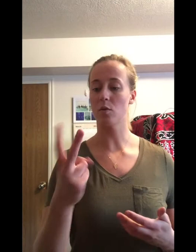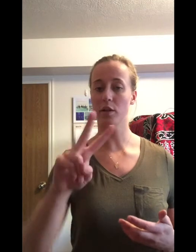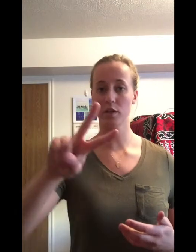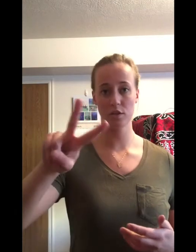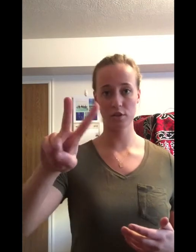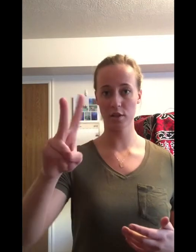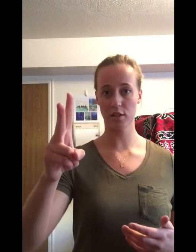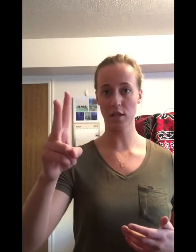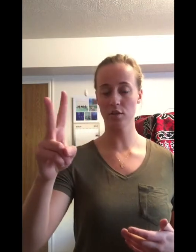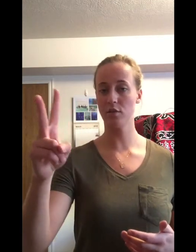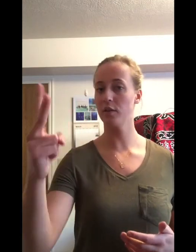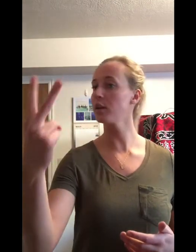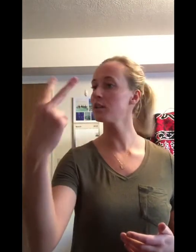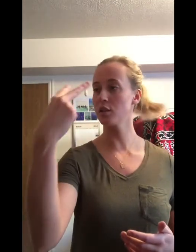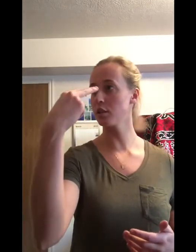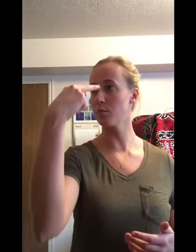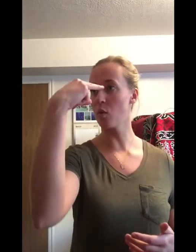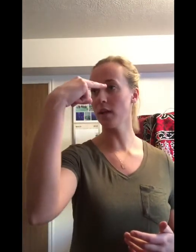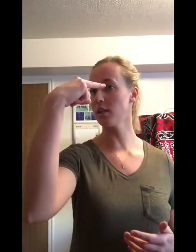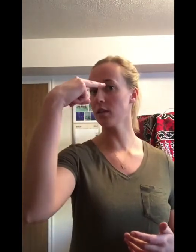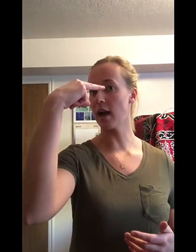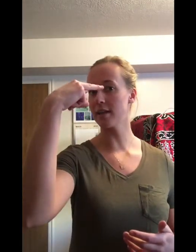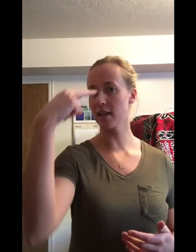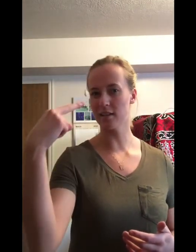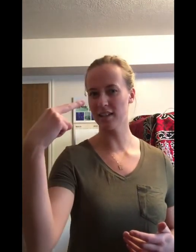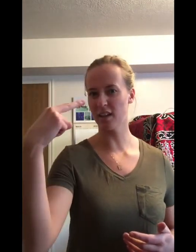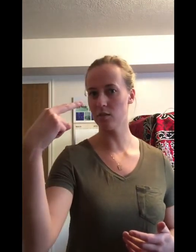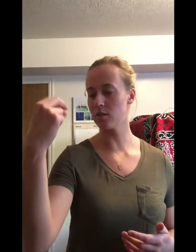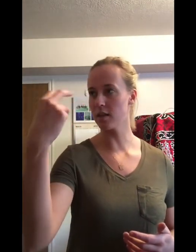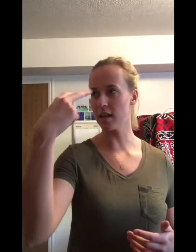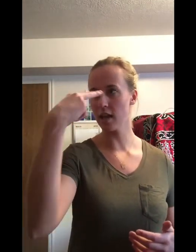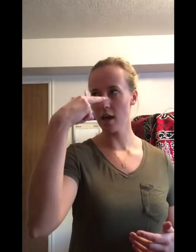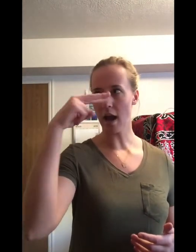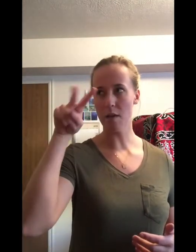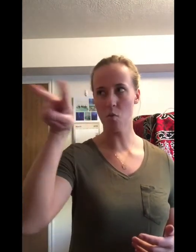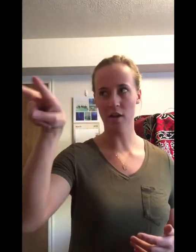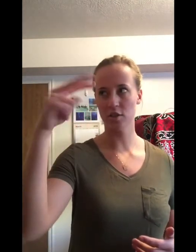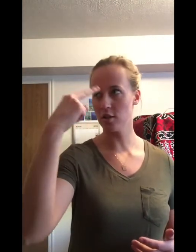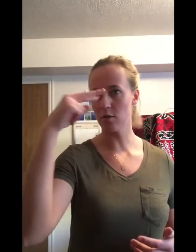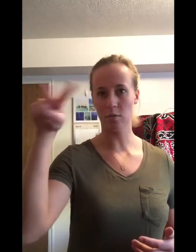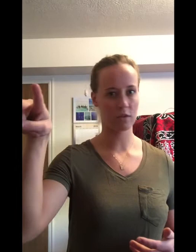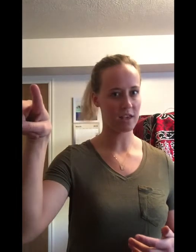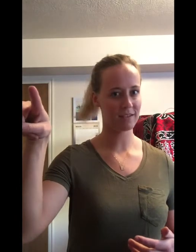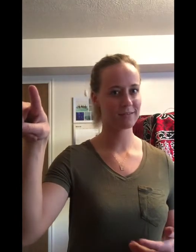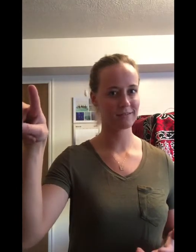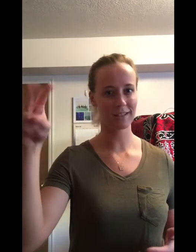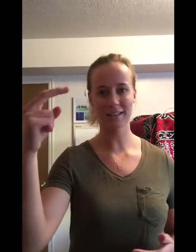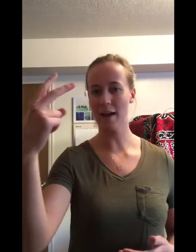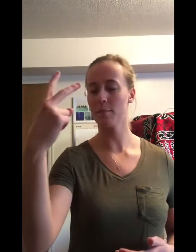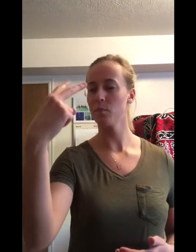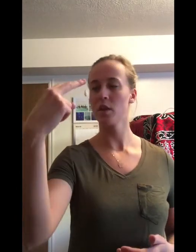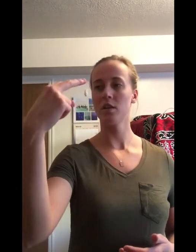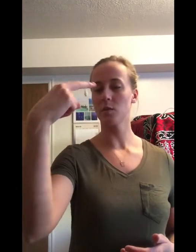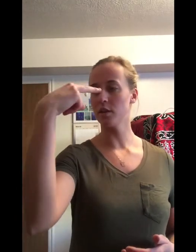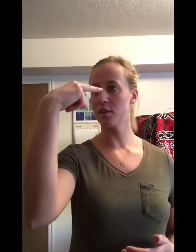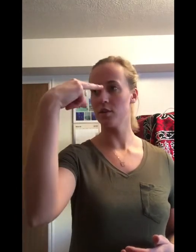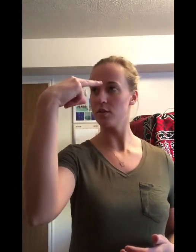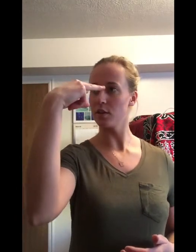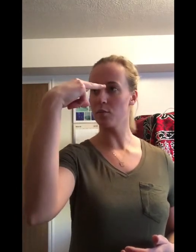So what you're going to do is you're going to take your two fingers and you're going to point at your eyes, kind of like how you do that, like, I'm watching you thing like that. So what you're going to do is you're going to